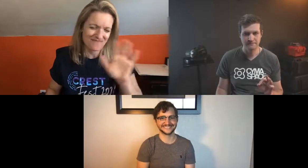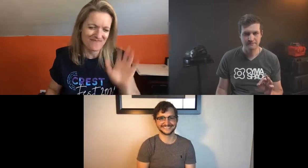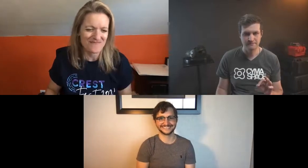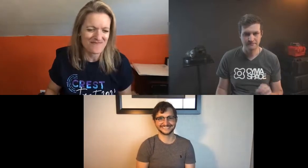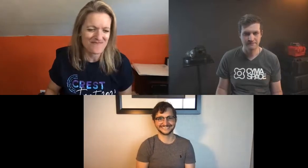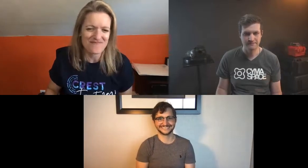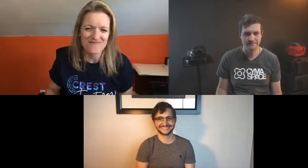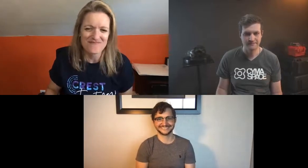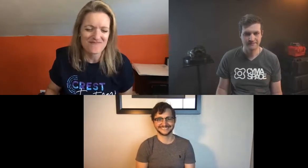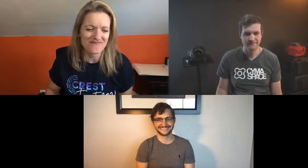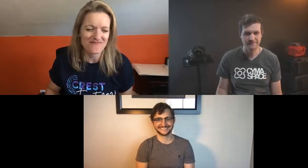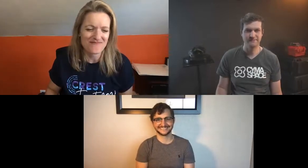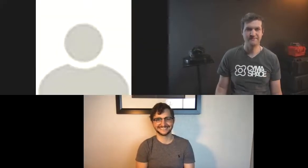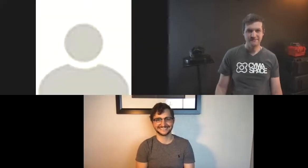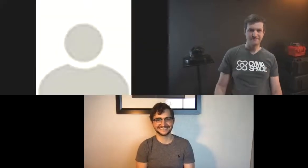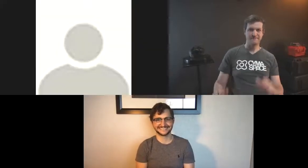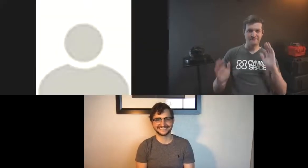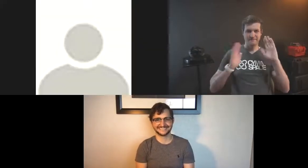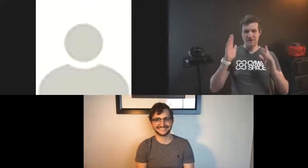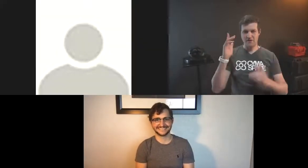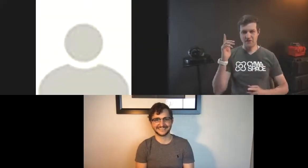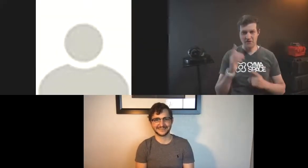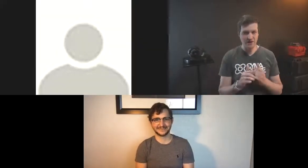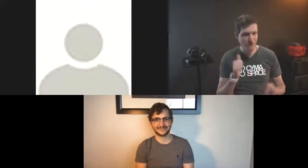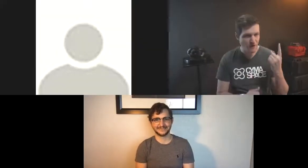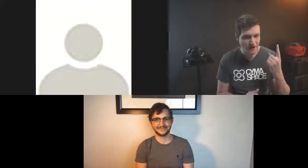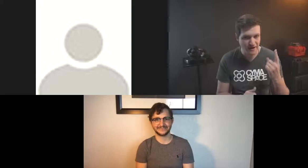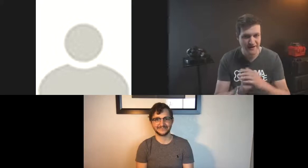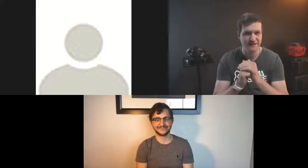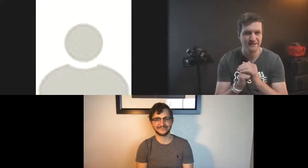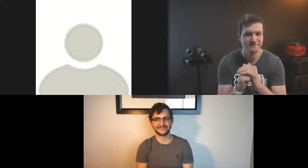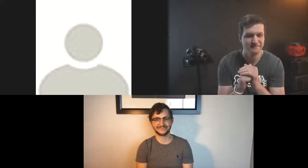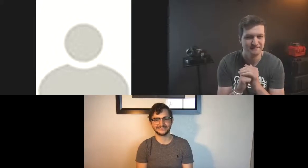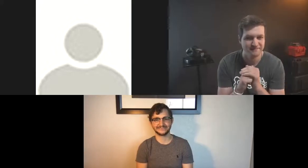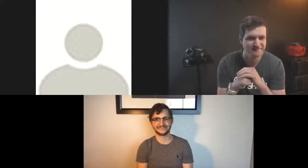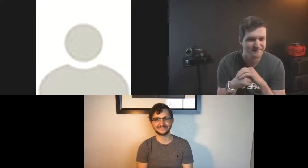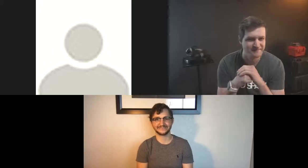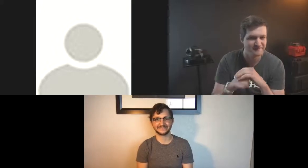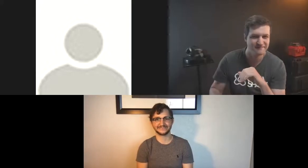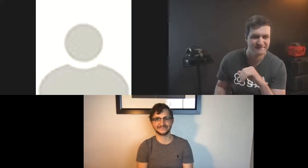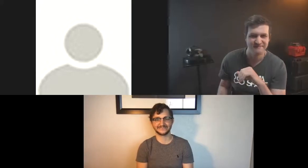hello everyone